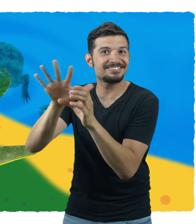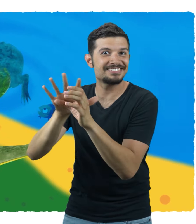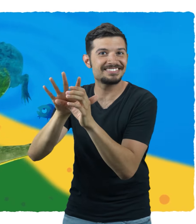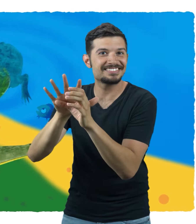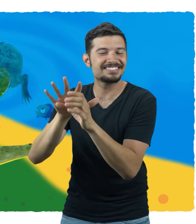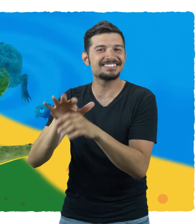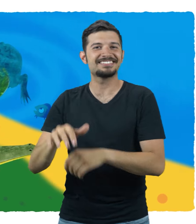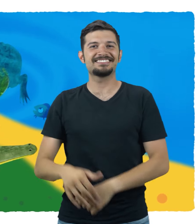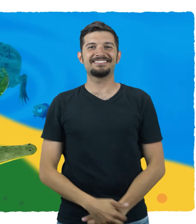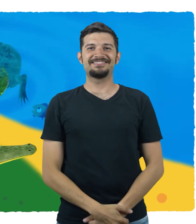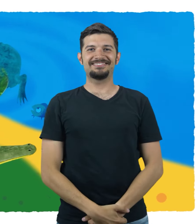habitats.